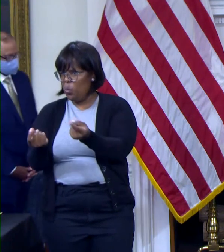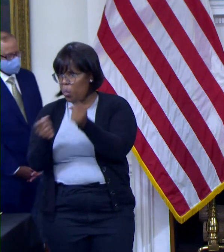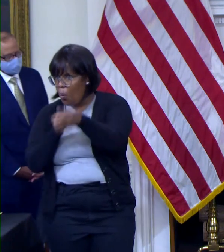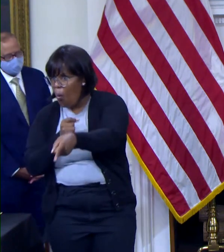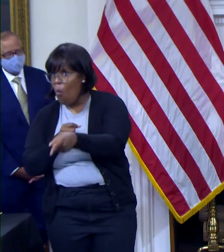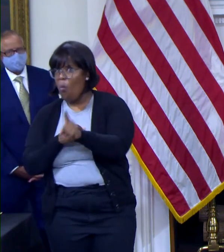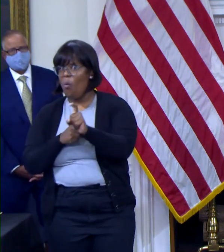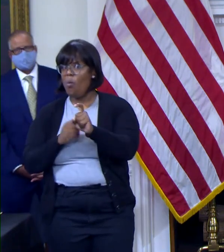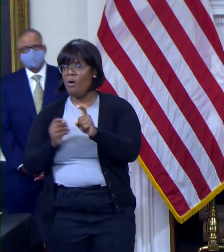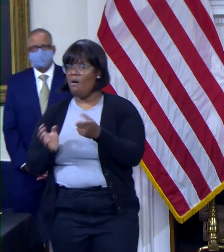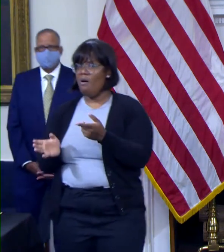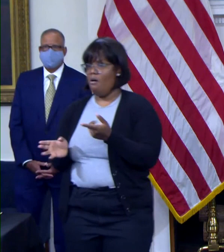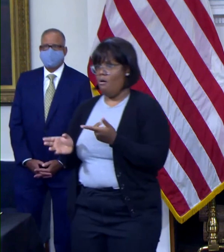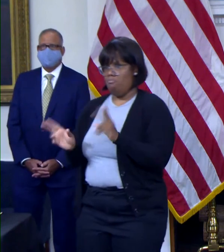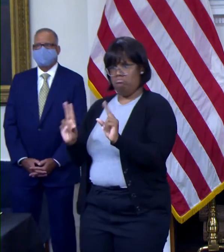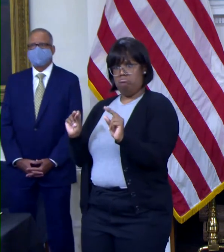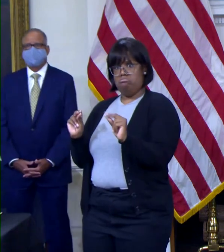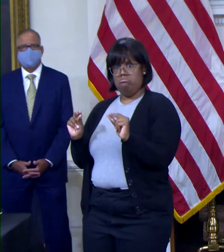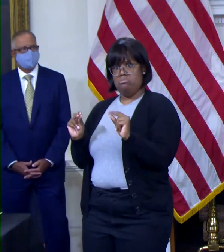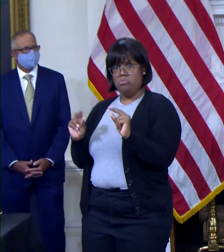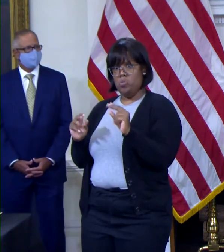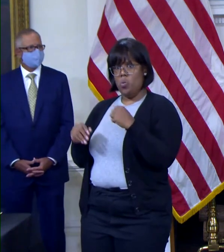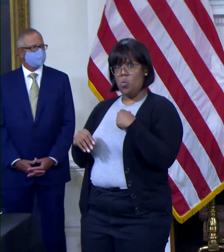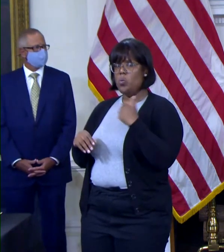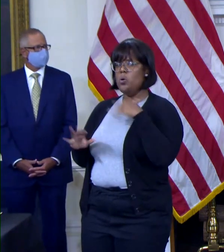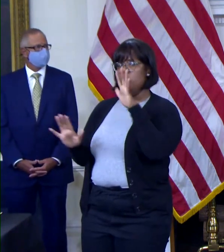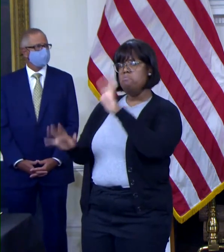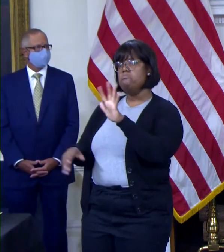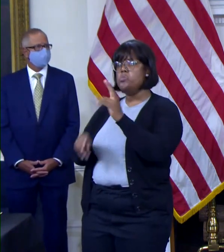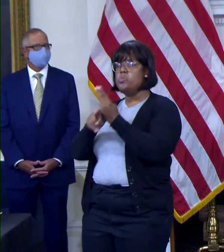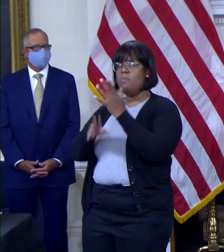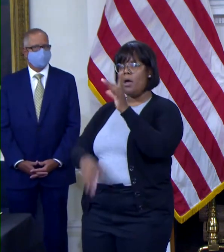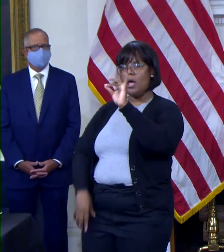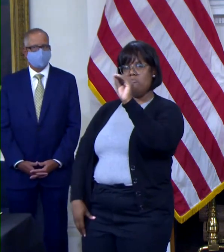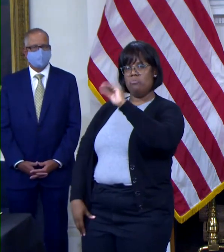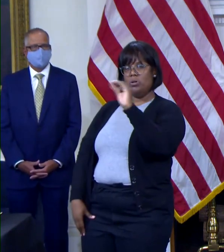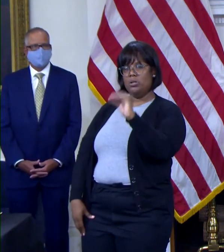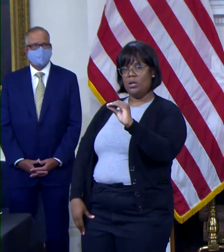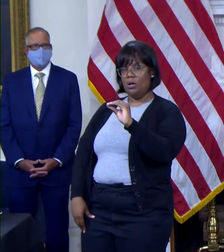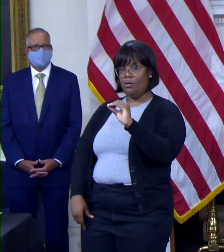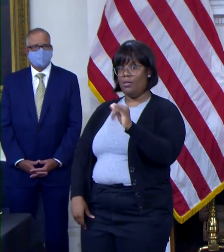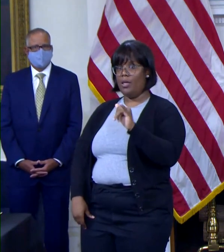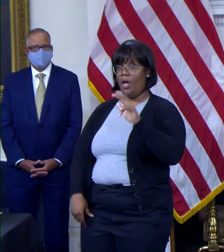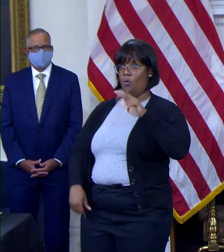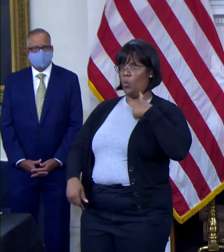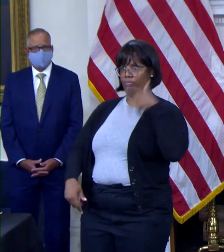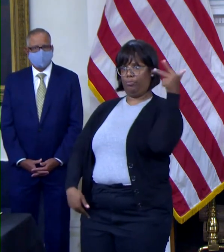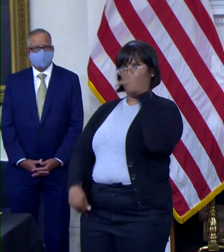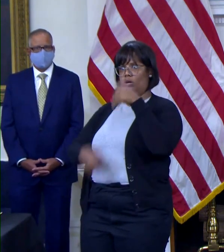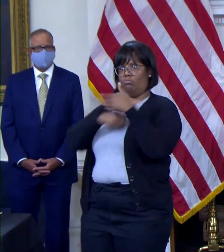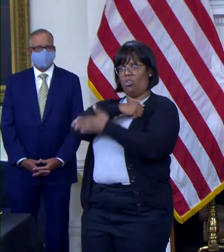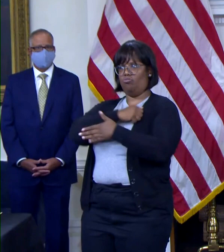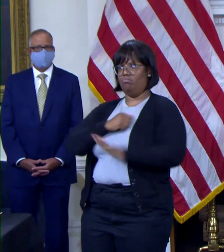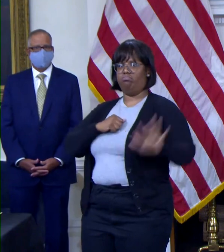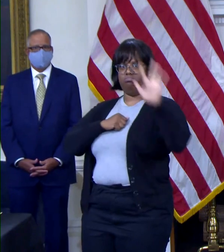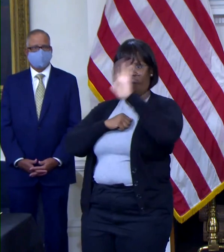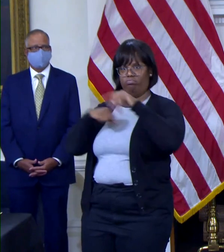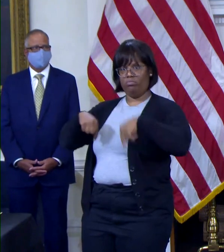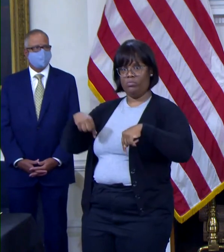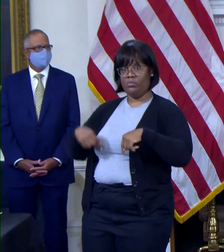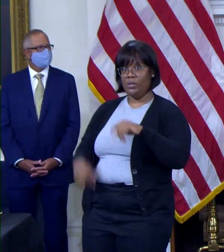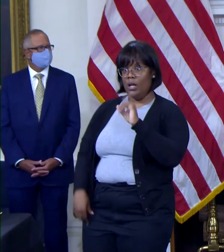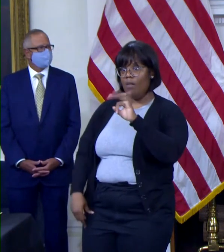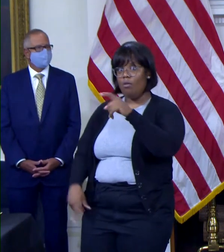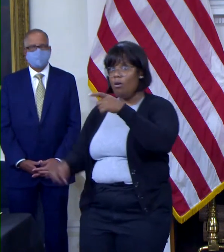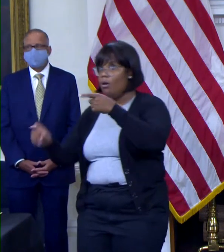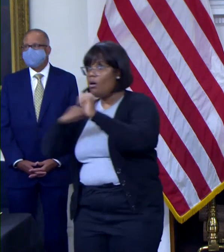utilized. We've used them. We've got 80 percent. We're, I think, third best in the country on vaccinations. And we want to make sure that people that don't have them, if they need them, we